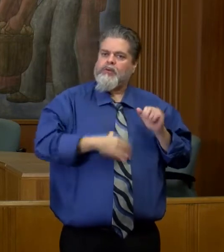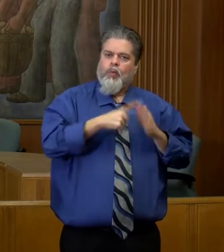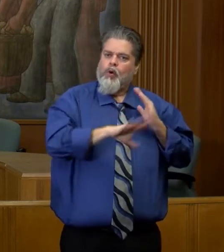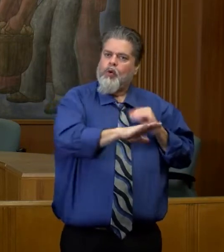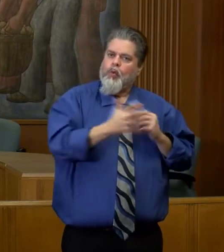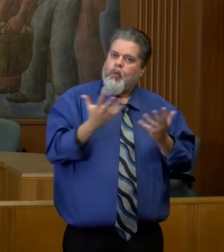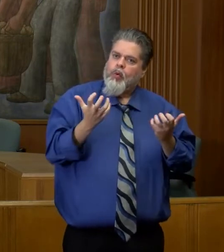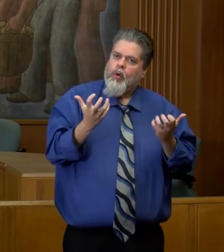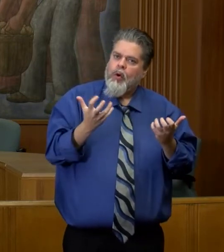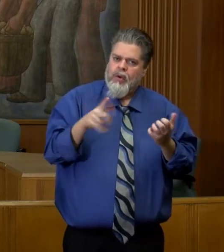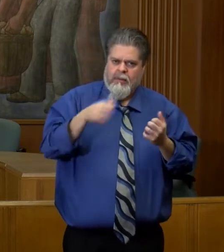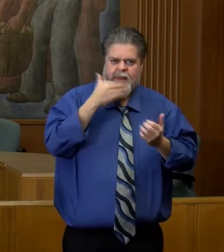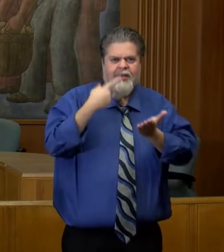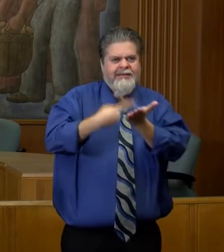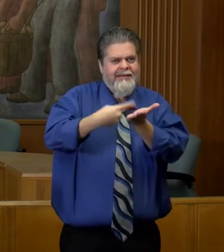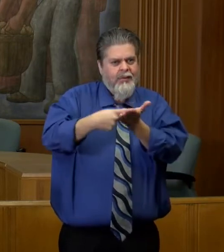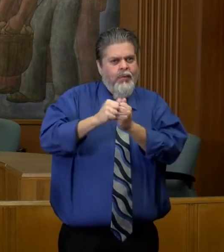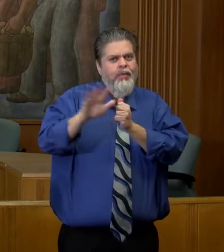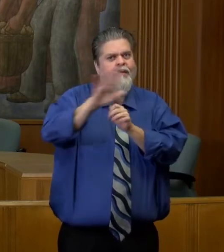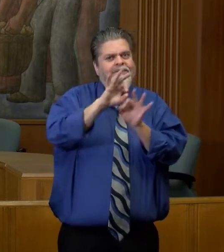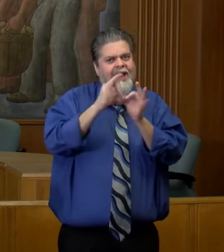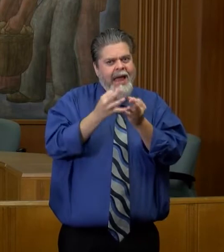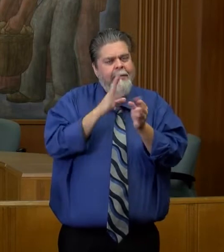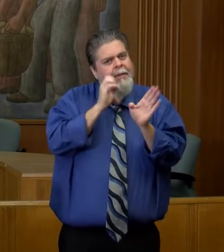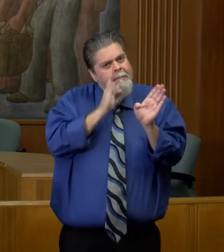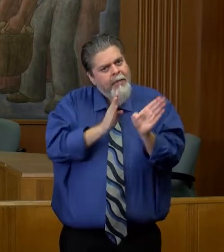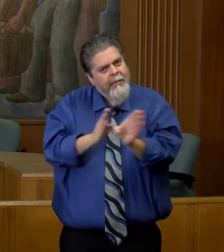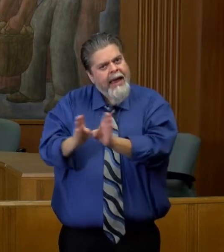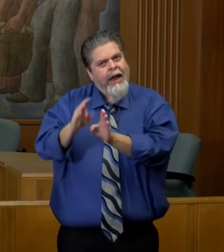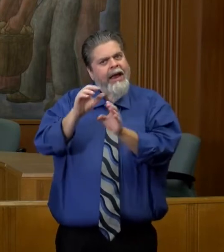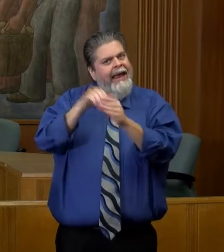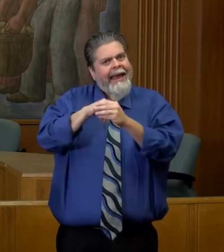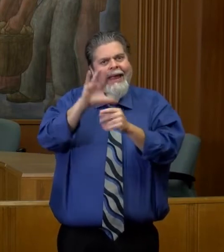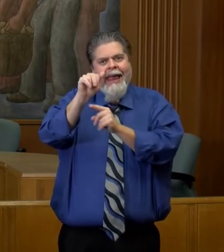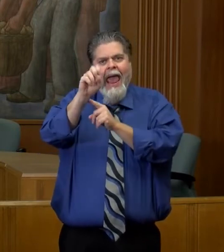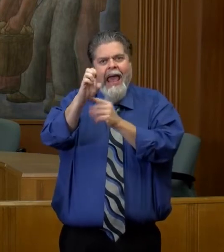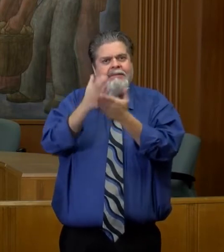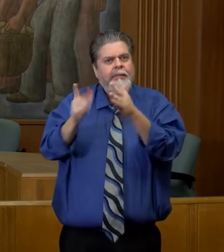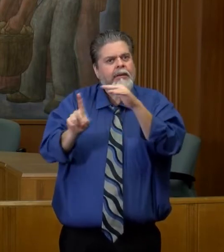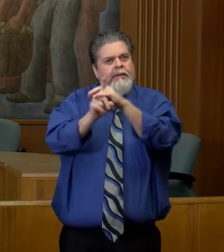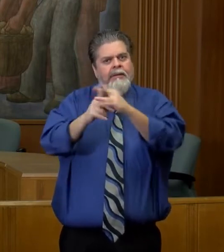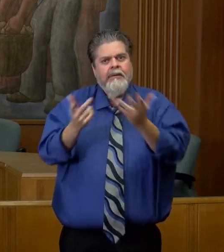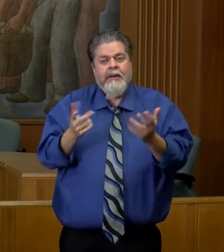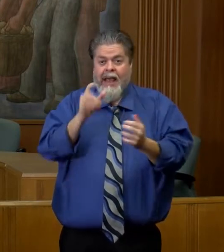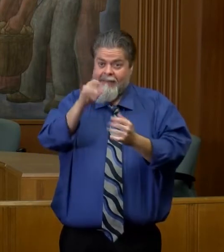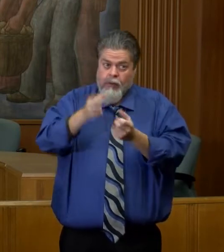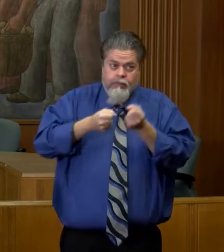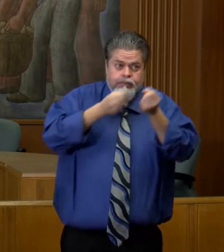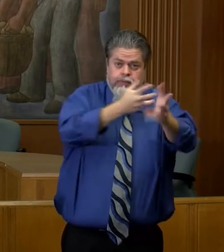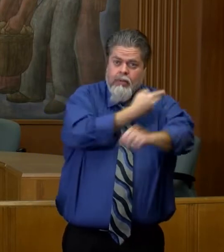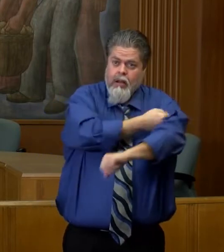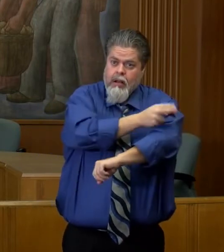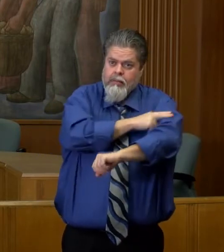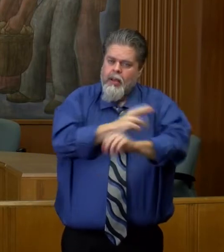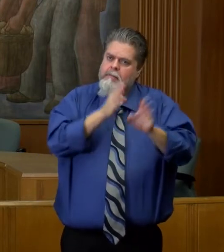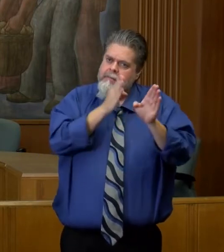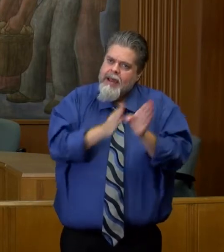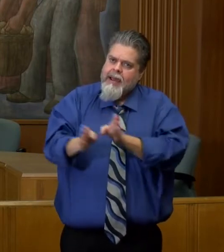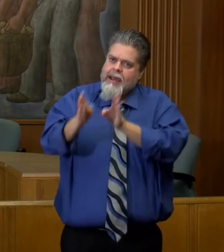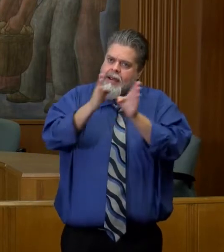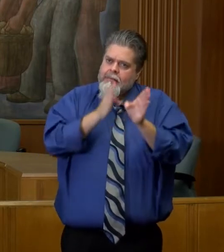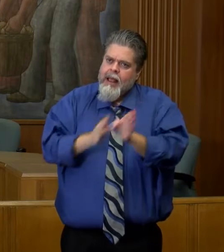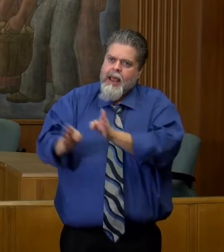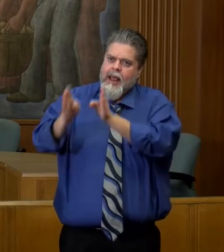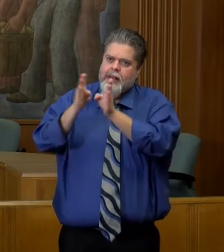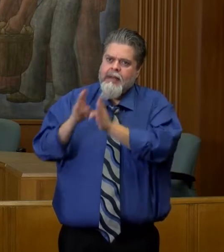may arise. The next thing, if you do need to be hospitalized, start planning about how